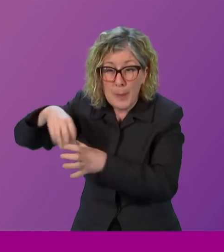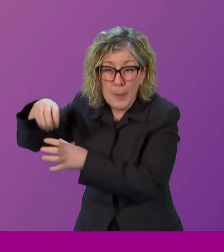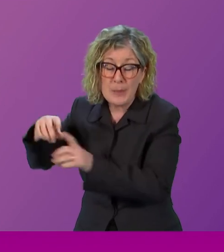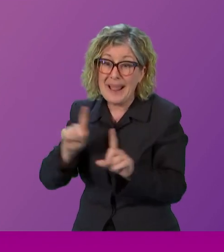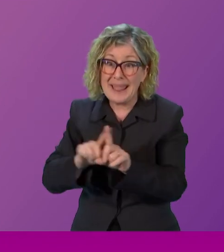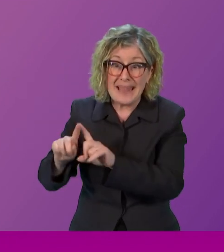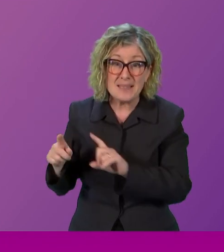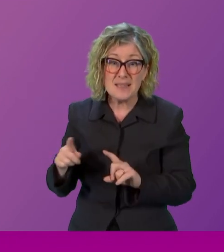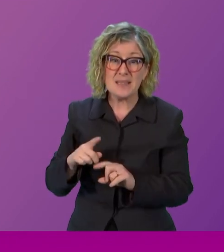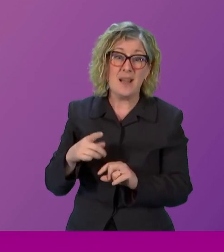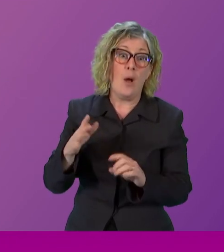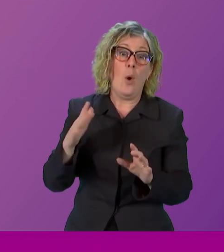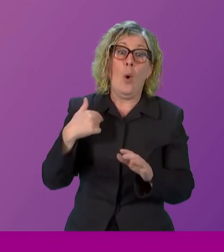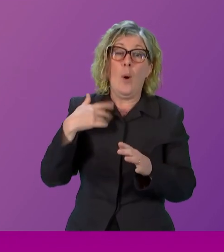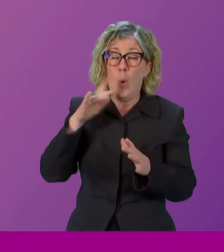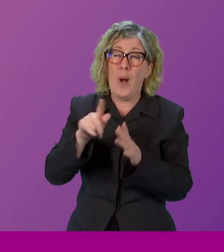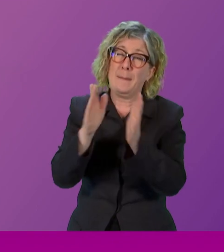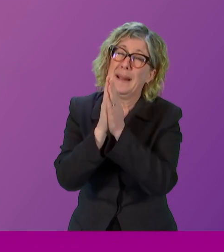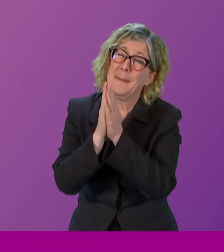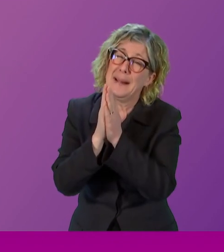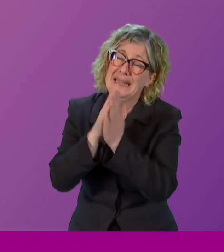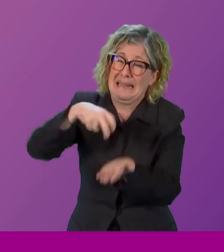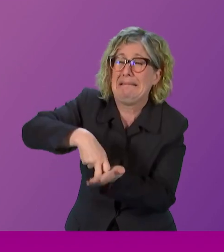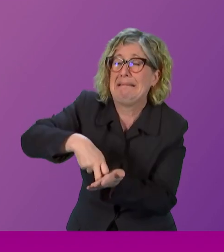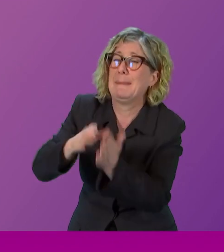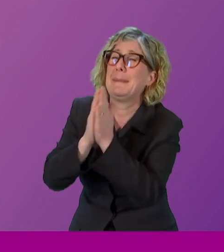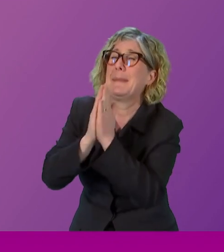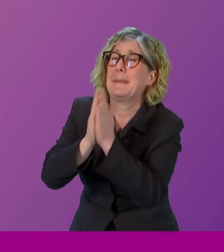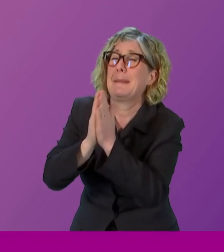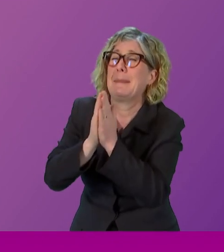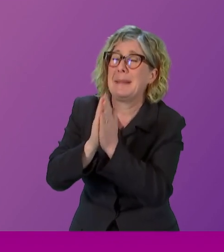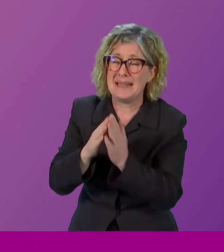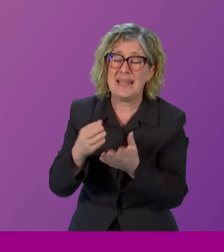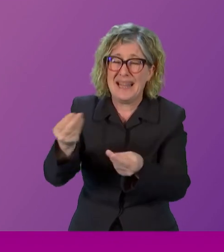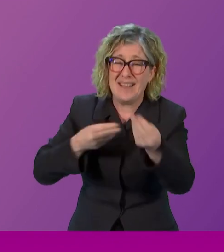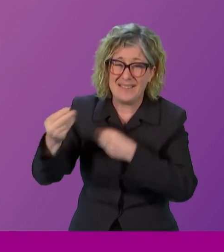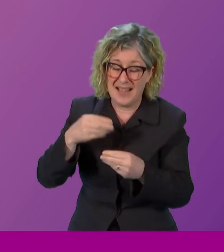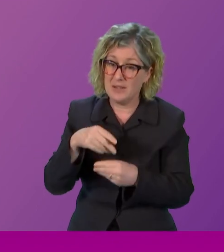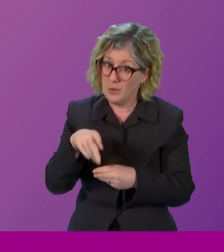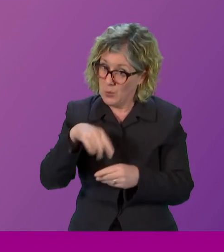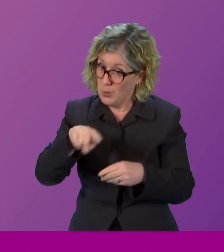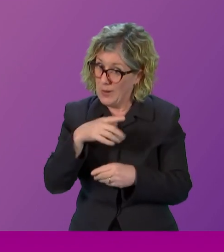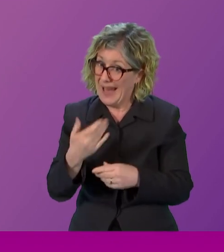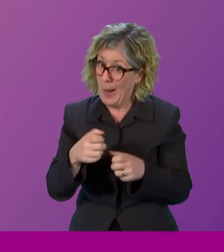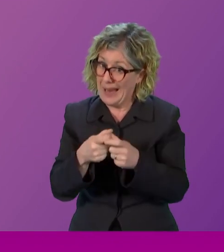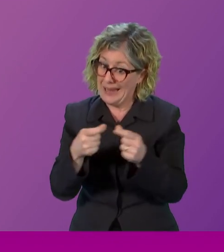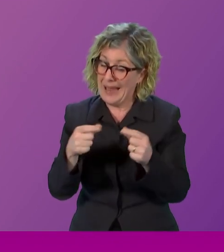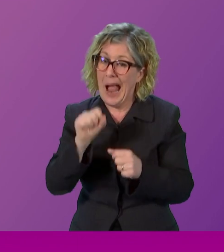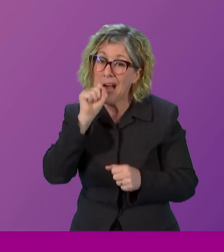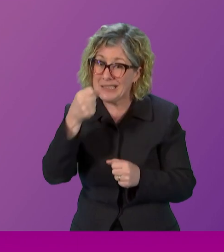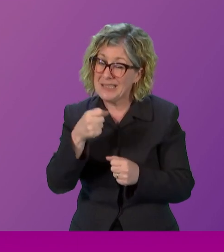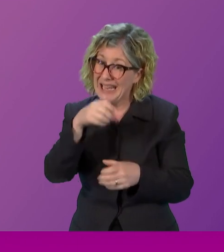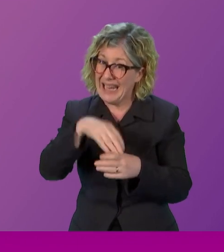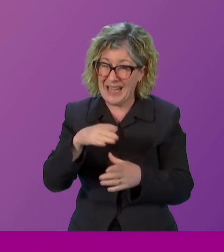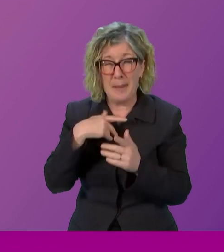begging people to give you stuff. By the way, those camo wafers are getting more harder more harder to get every year, but leave it with us.